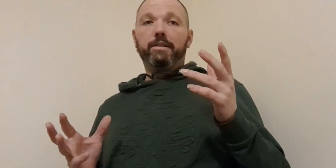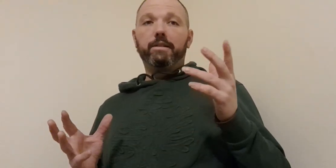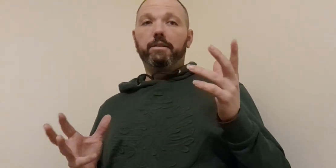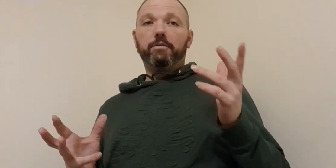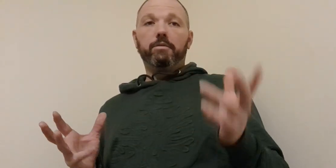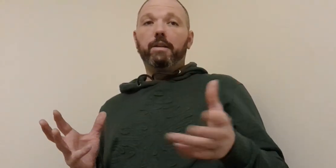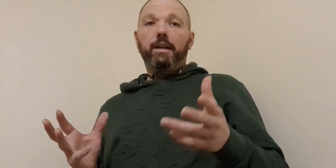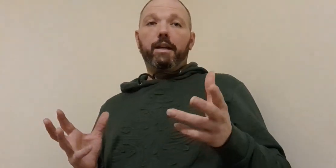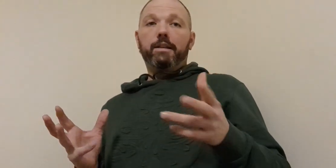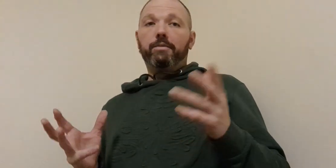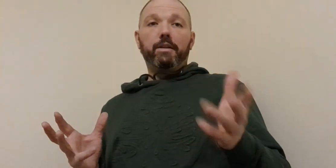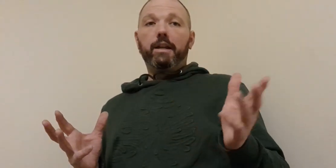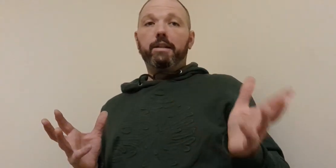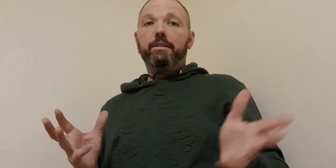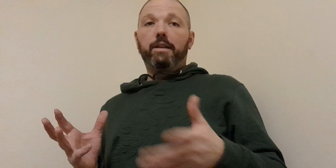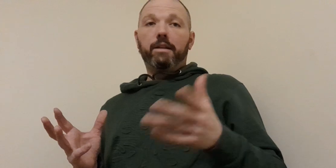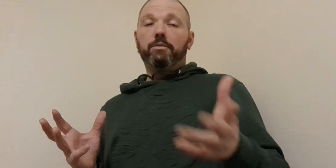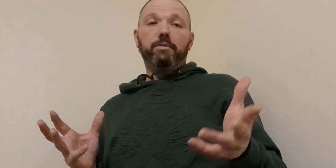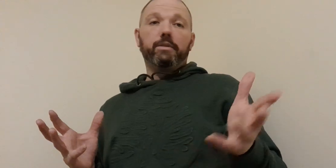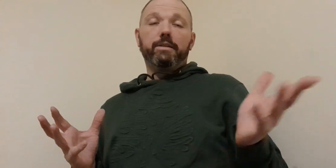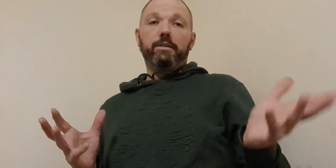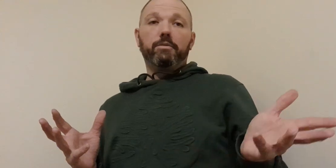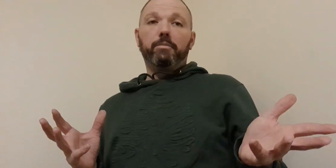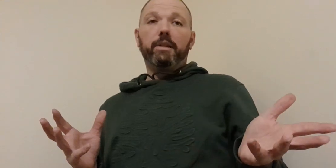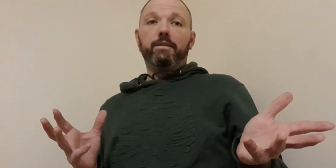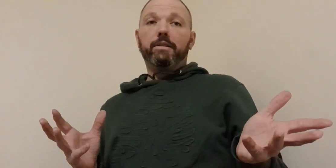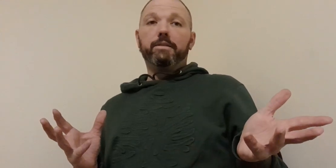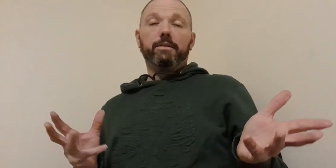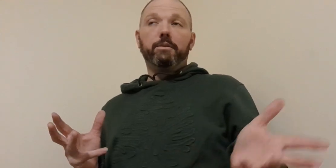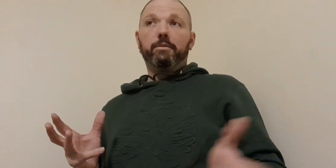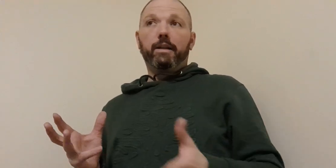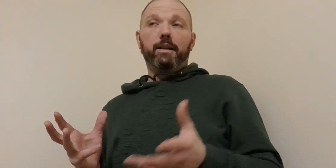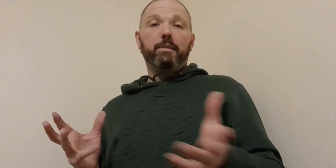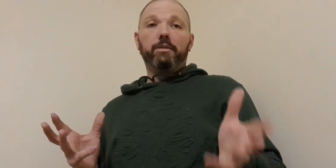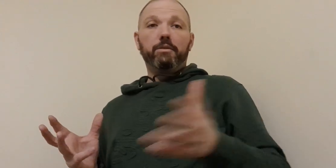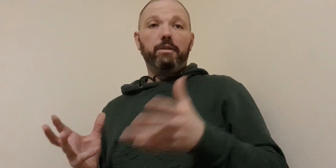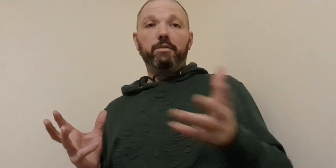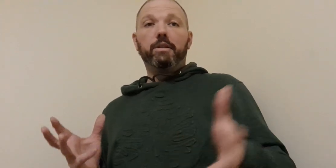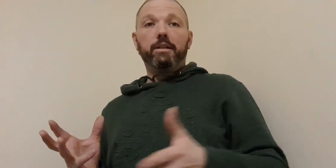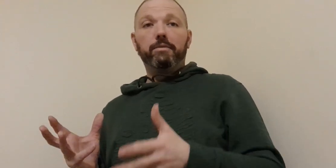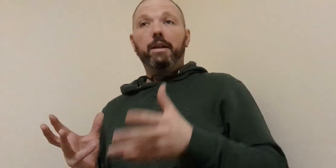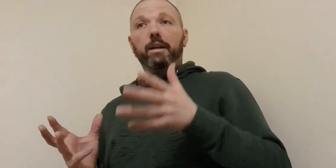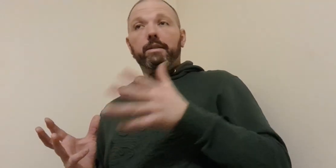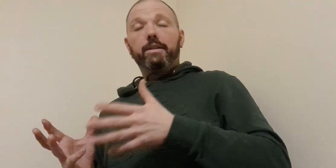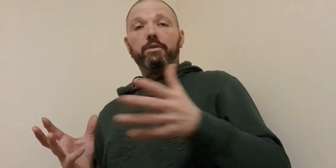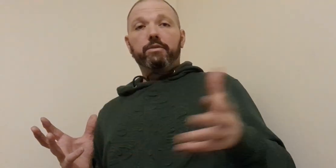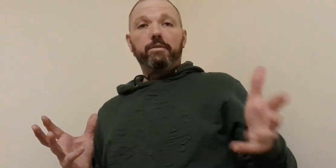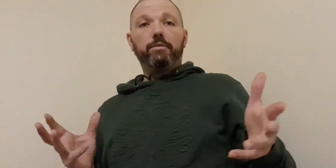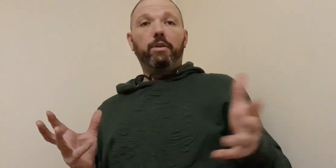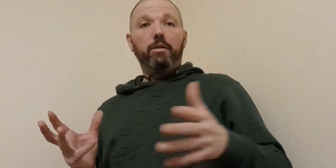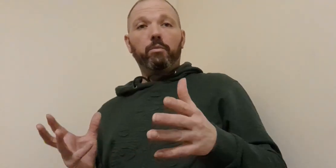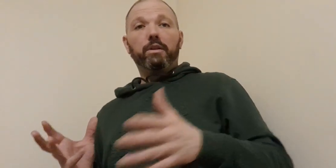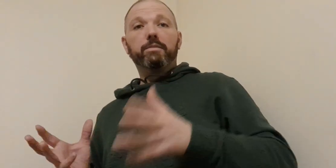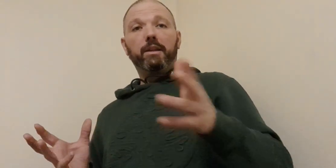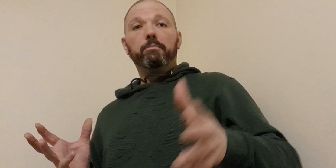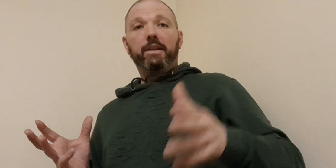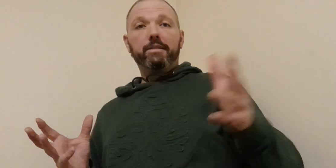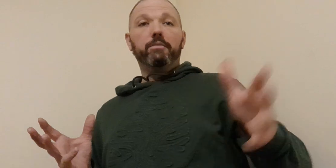let's let's go at the very end and it's also let's let's repeated let's let go um at other like go kind of sections of the form where it's basically